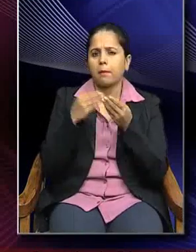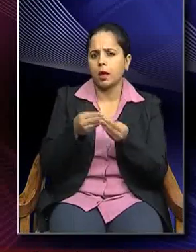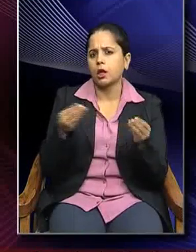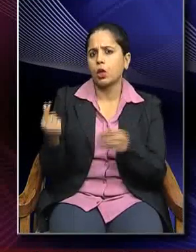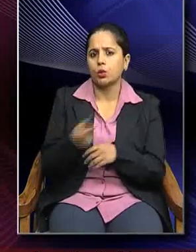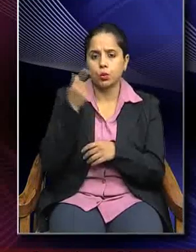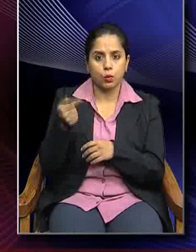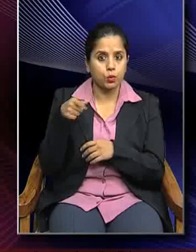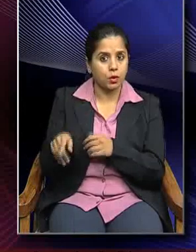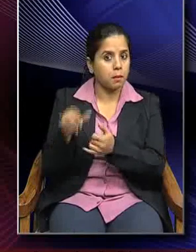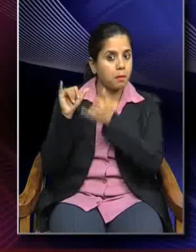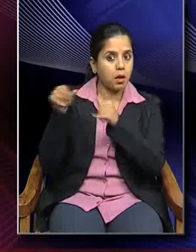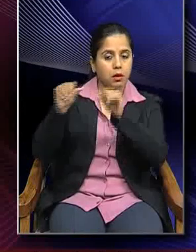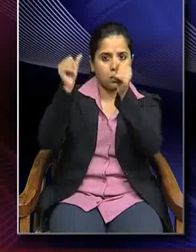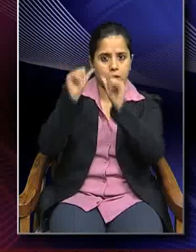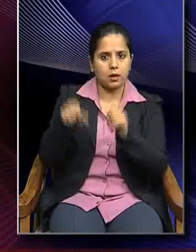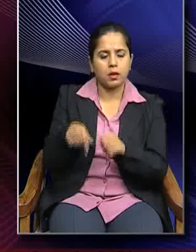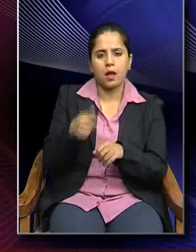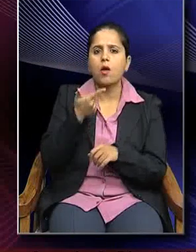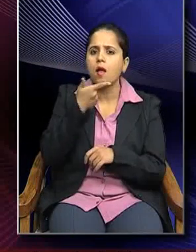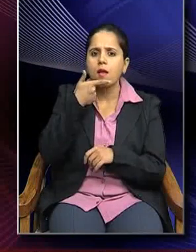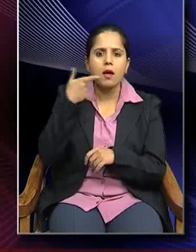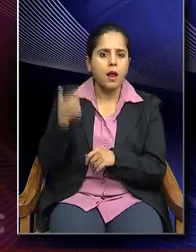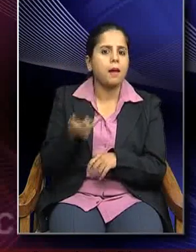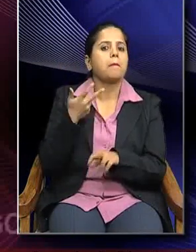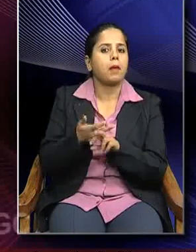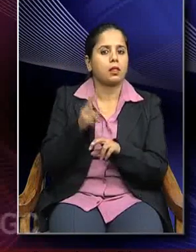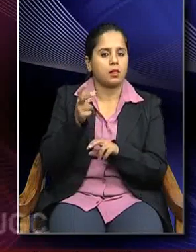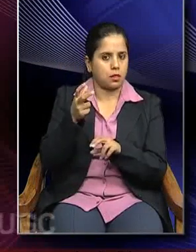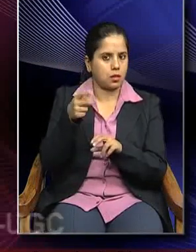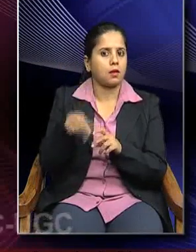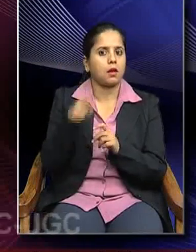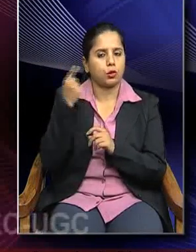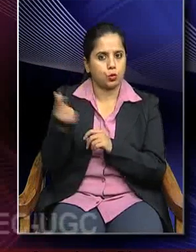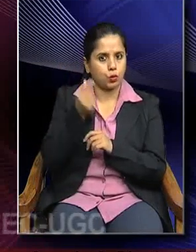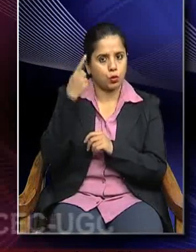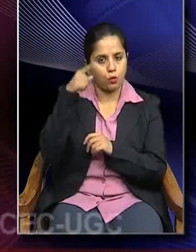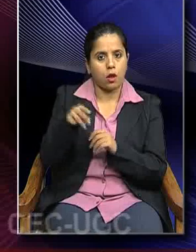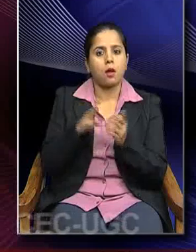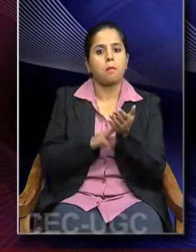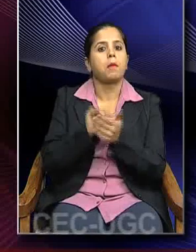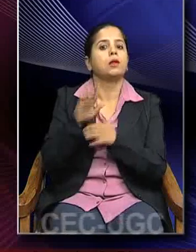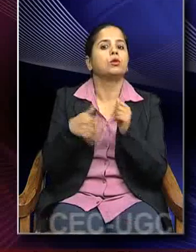Mathura sculptures are spotted red sandstone as opposed to what was used in Mathura